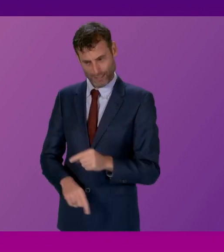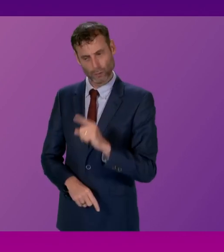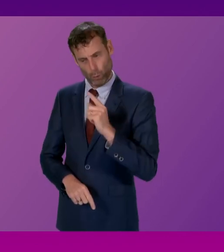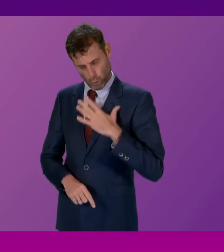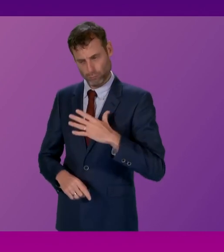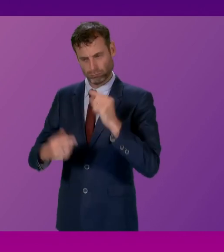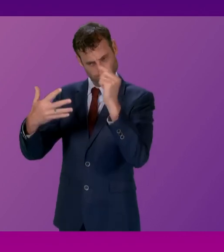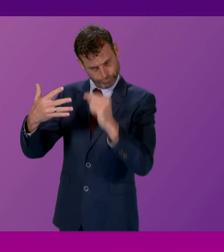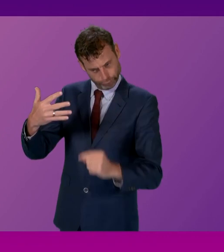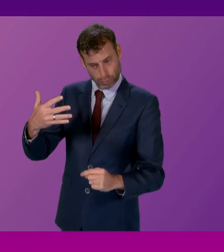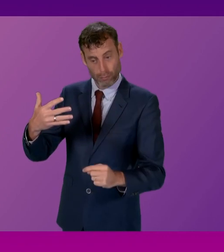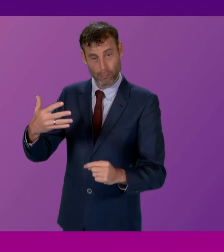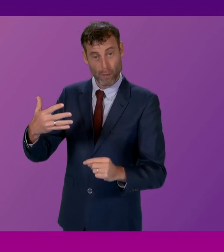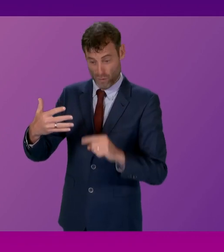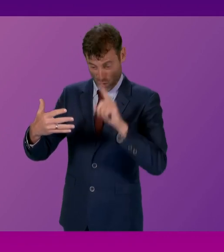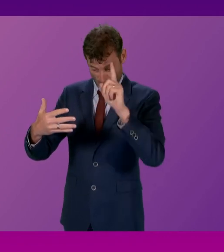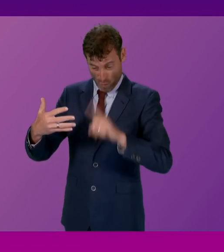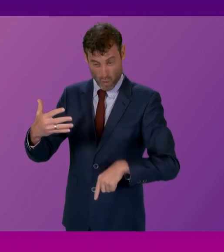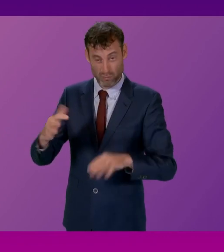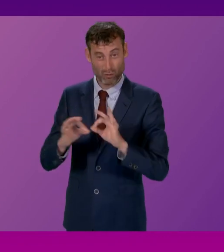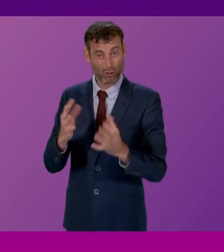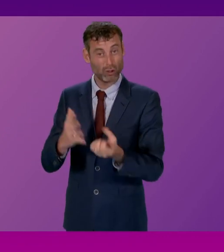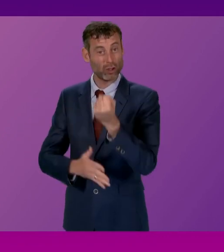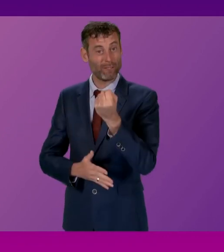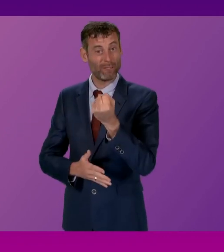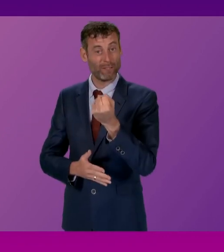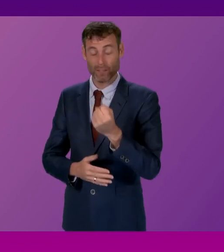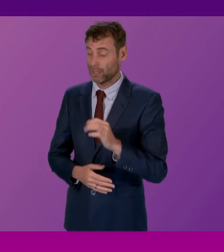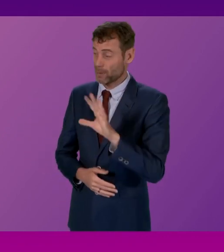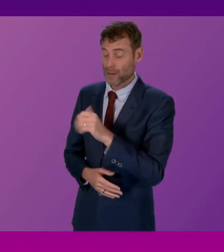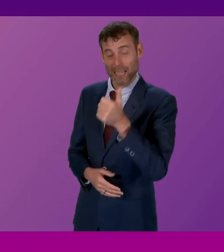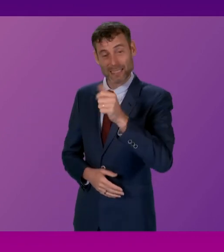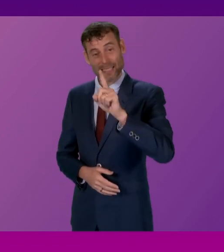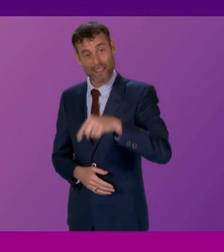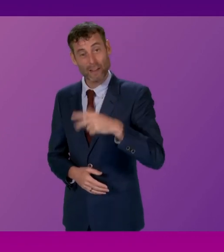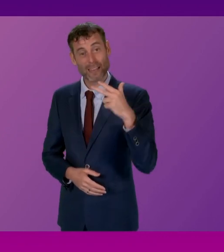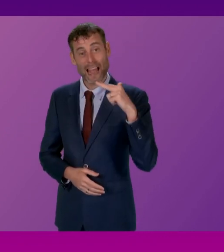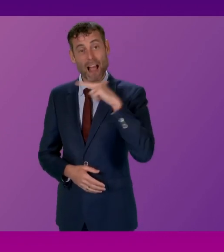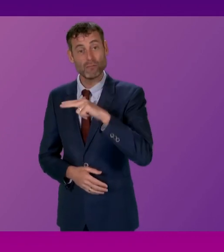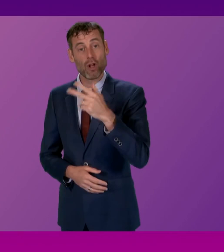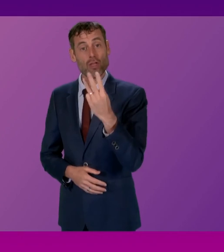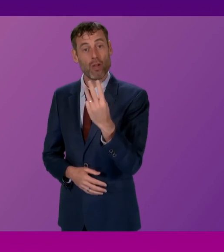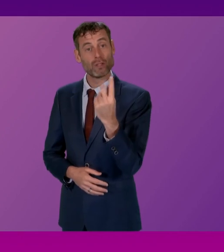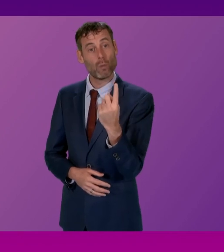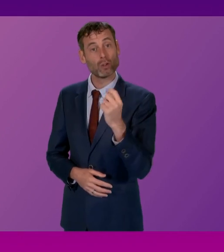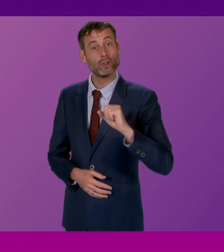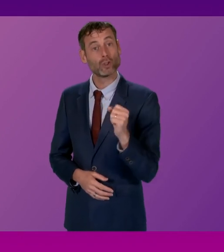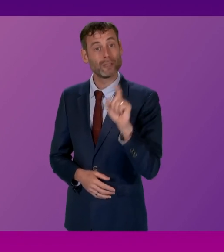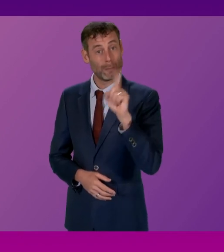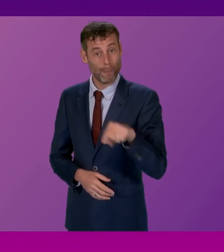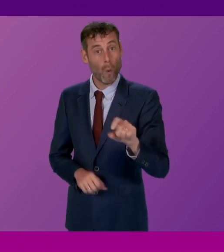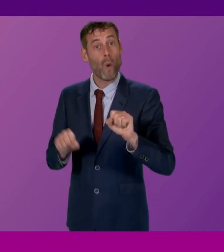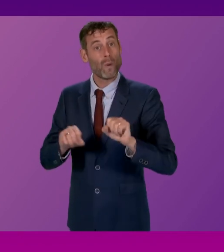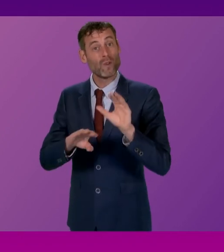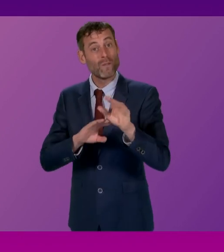fact, instead of being zero as promised, there are a shocking 6,831 Scots waiting more than two